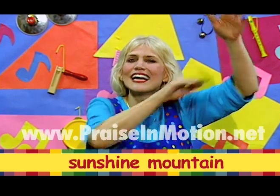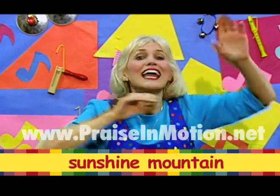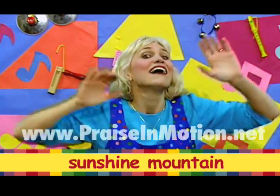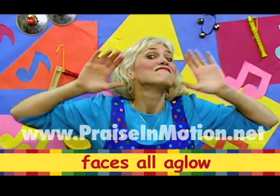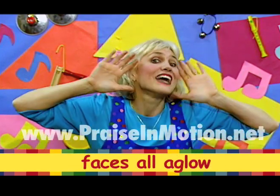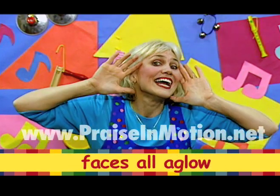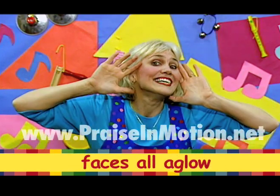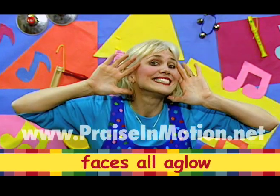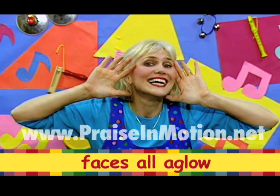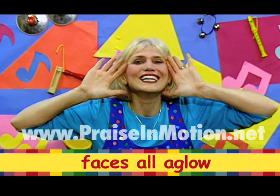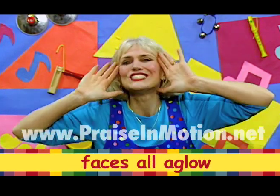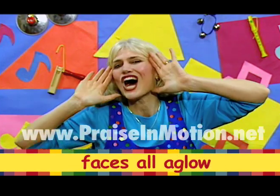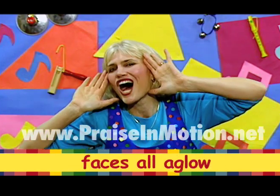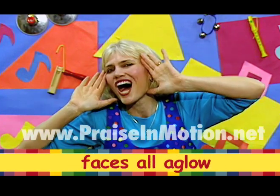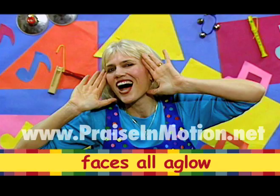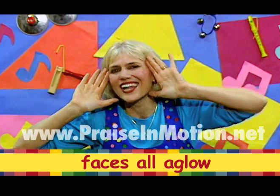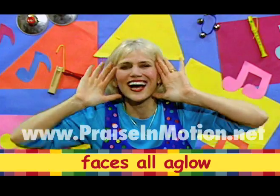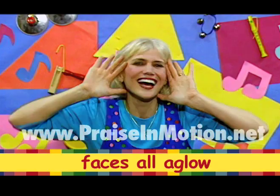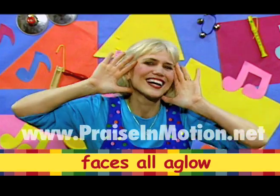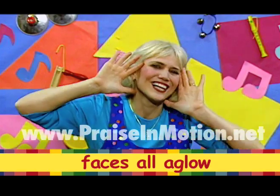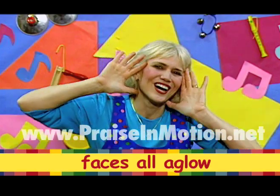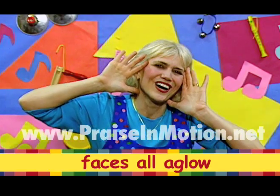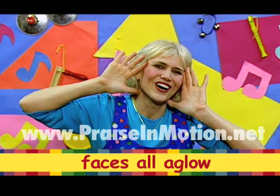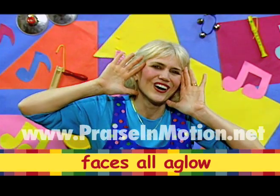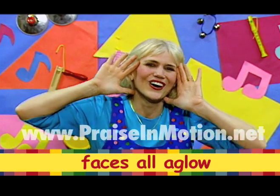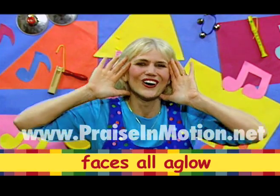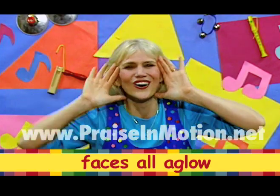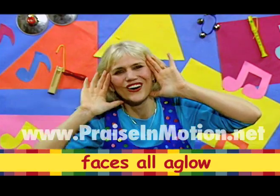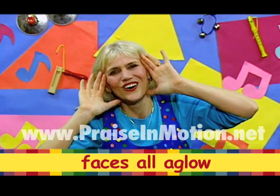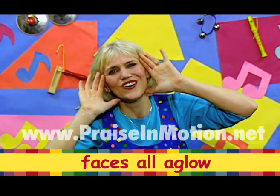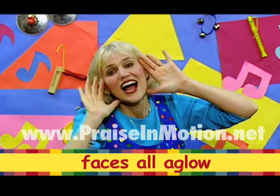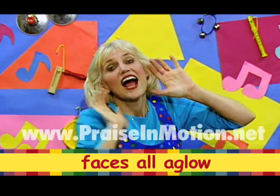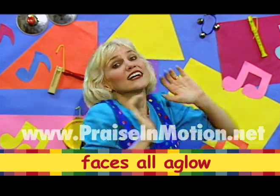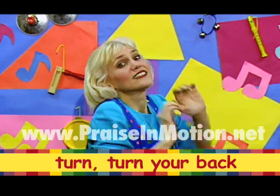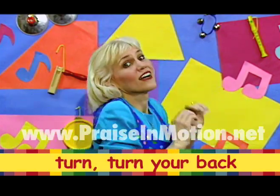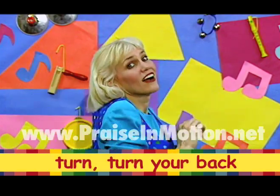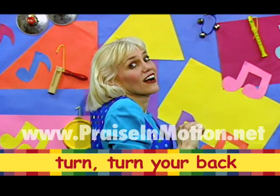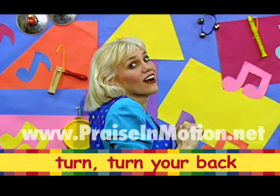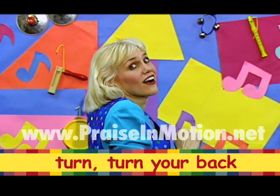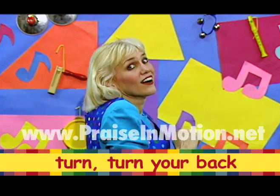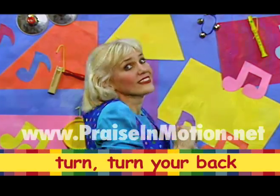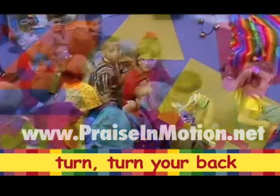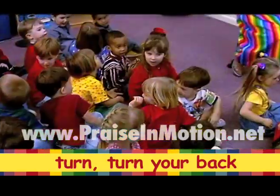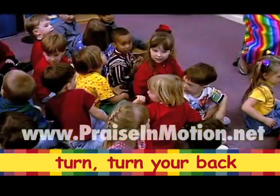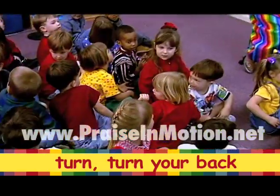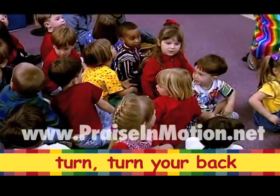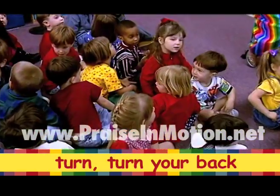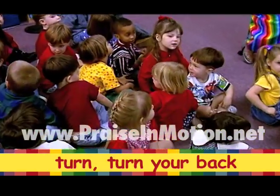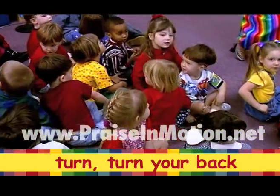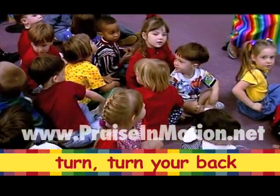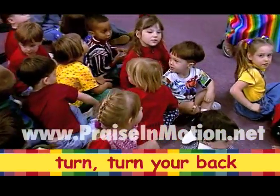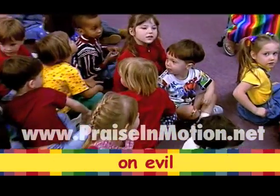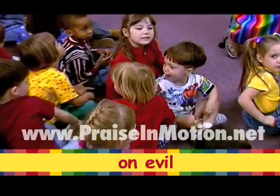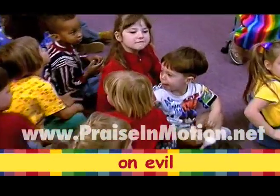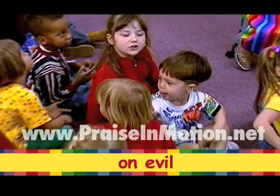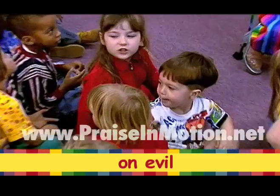faces all aglow turn turn your back on